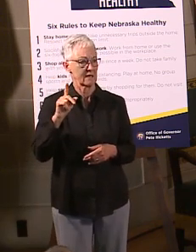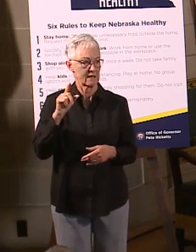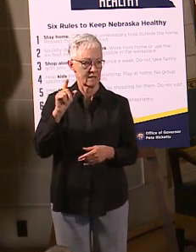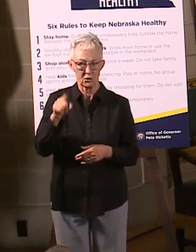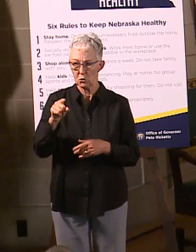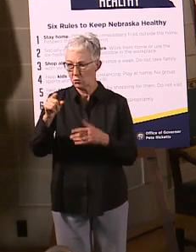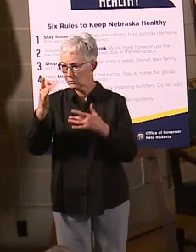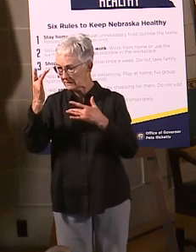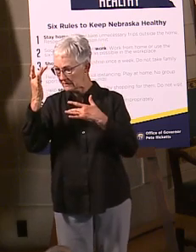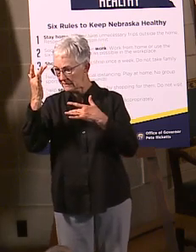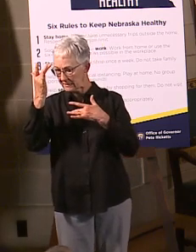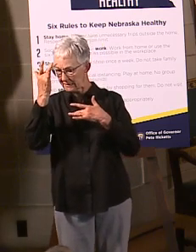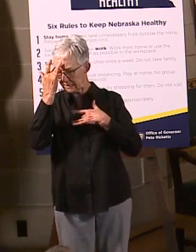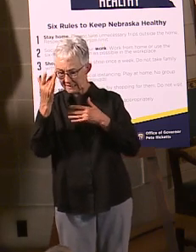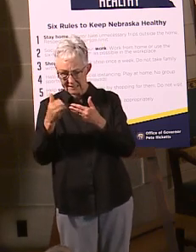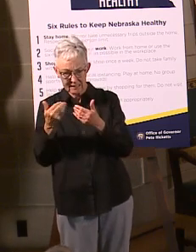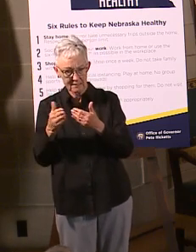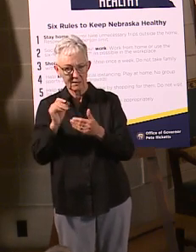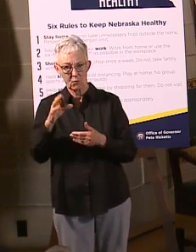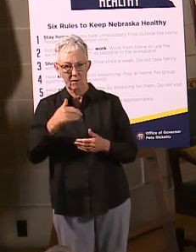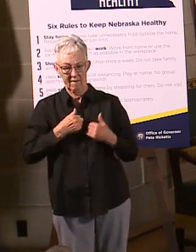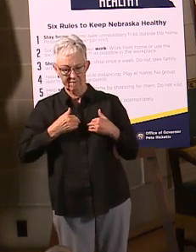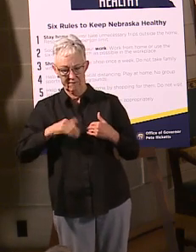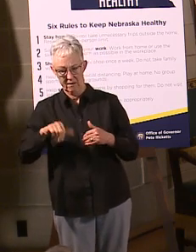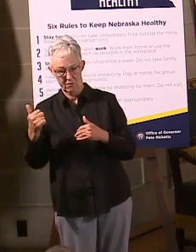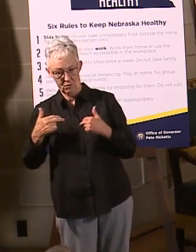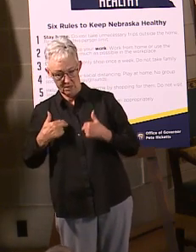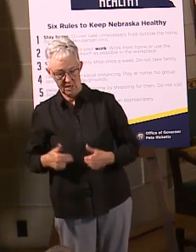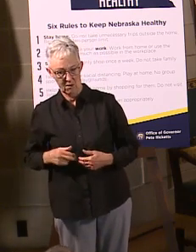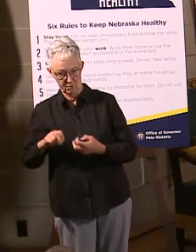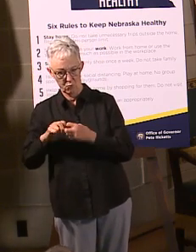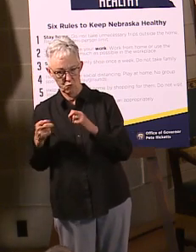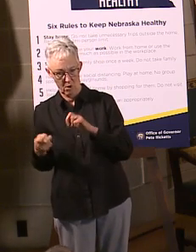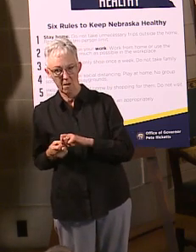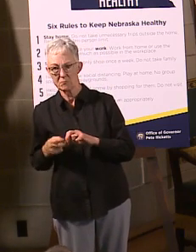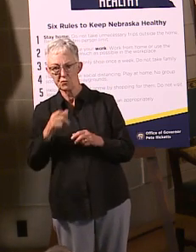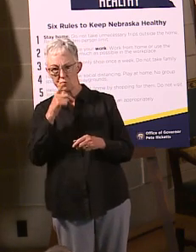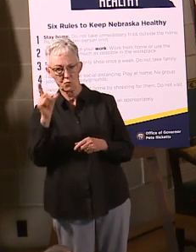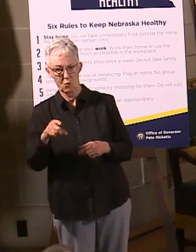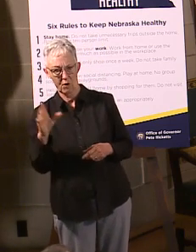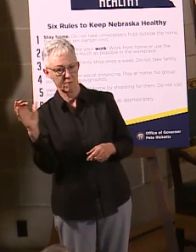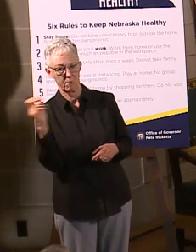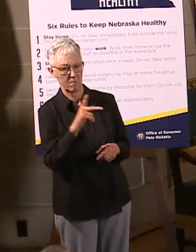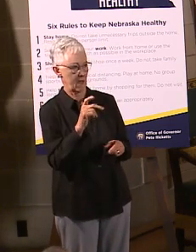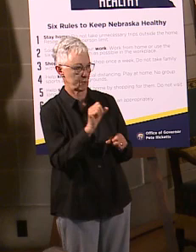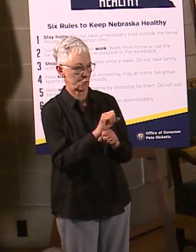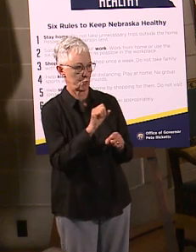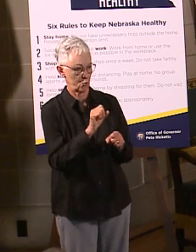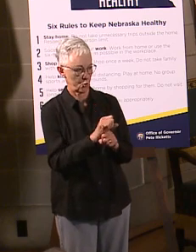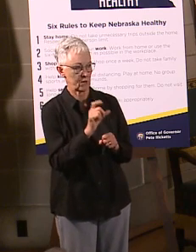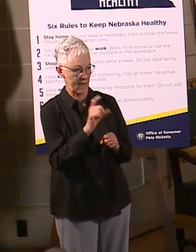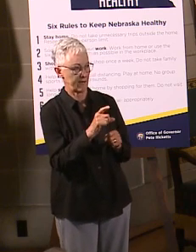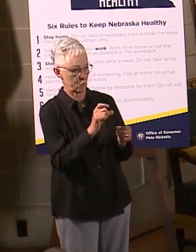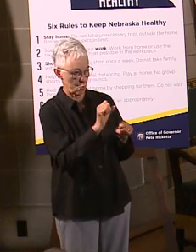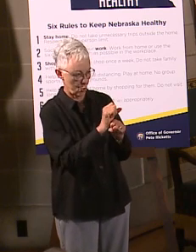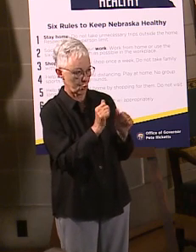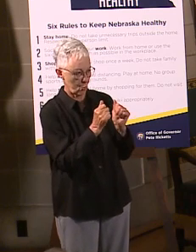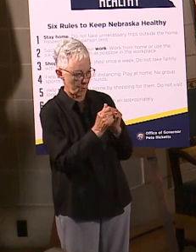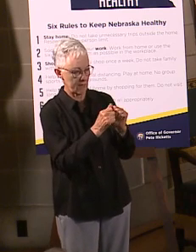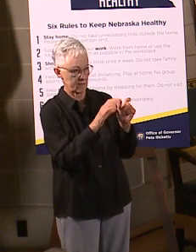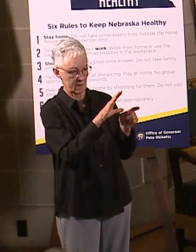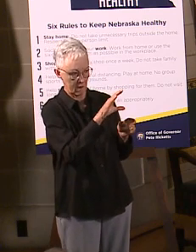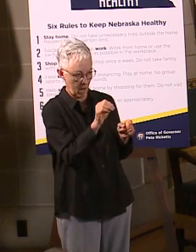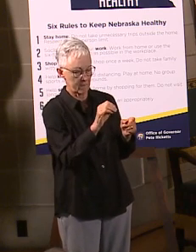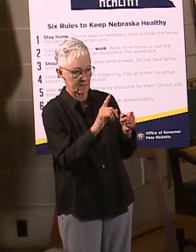back, that is considered a quit and you will lose your unemployment benefits. Jerry Oster, WNAX. The Tax Foundation has a